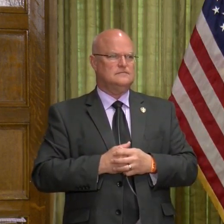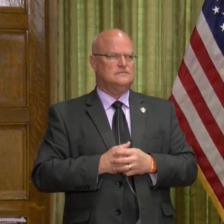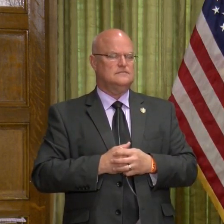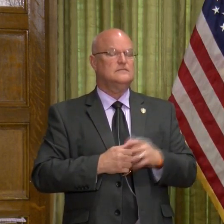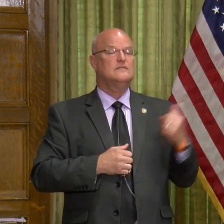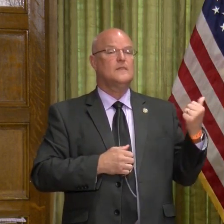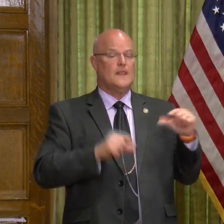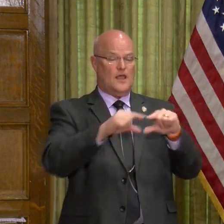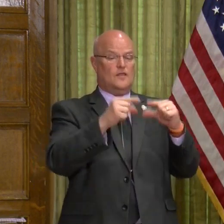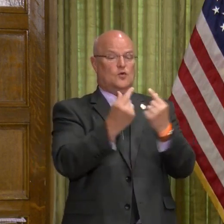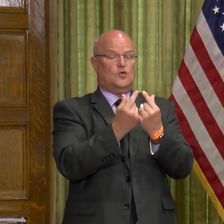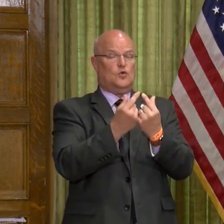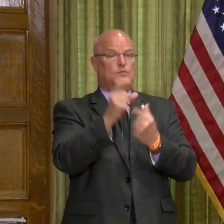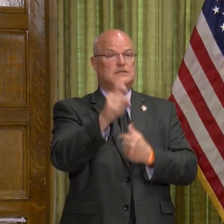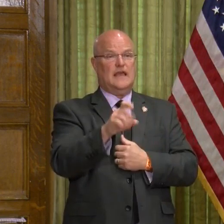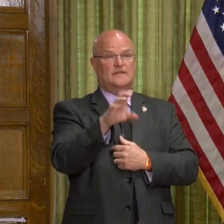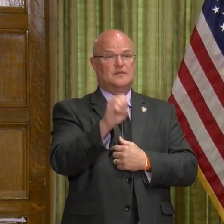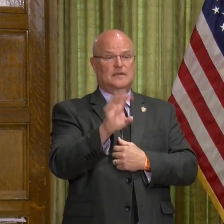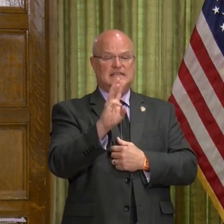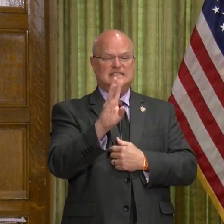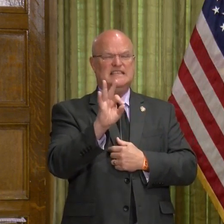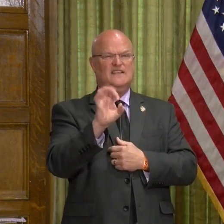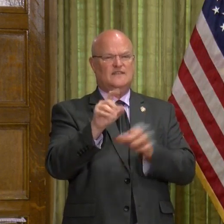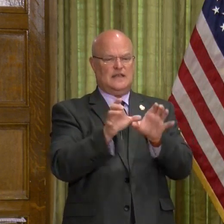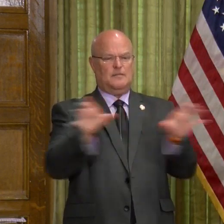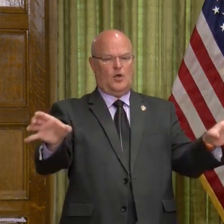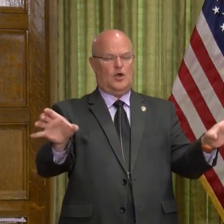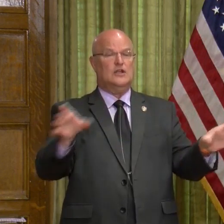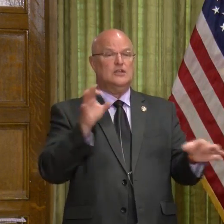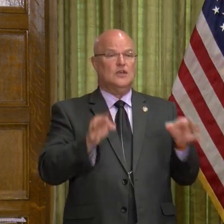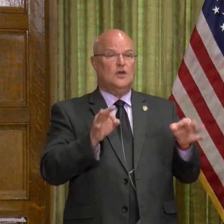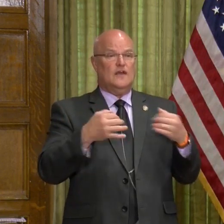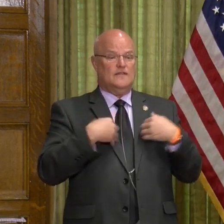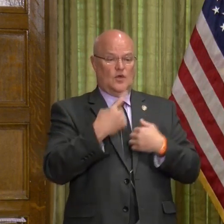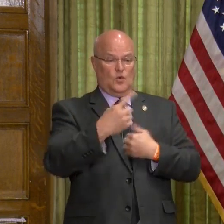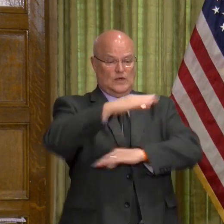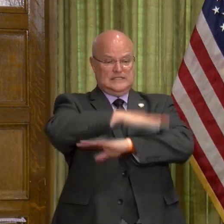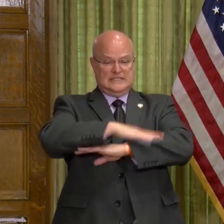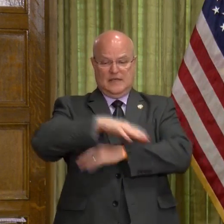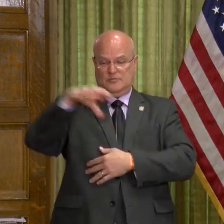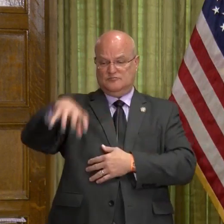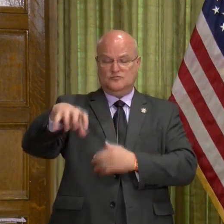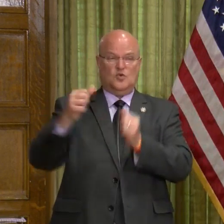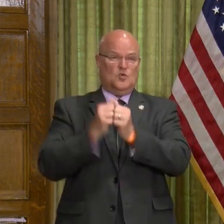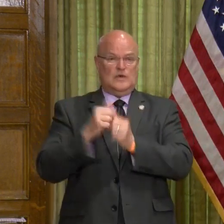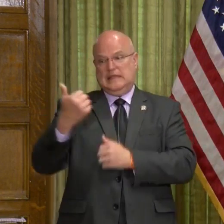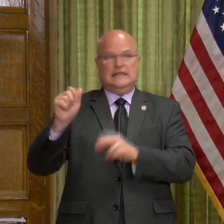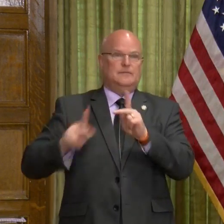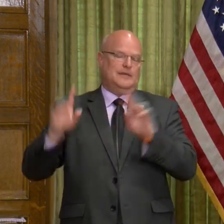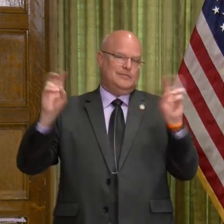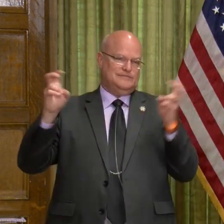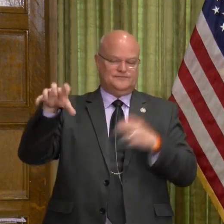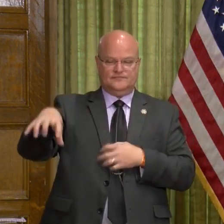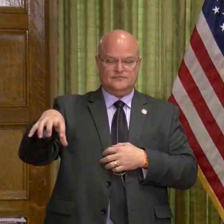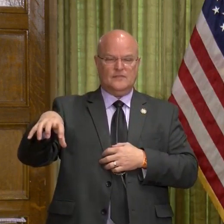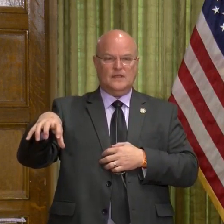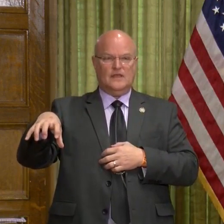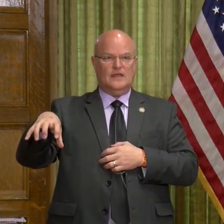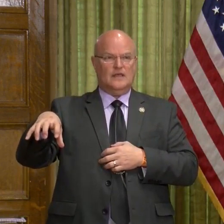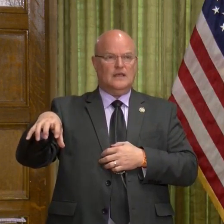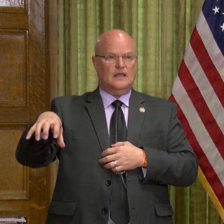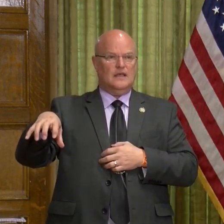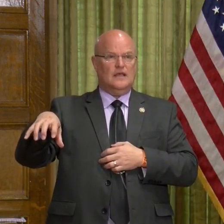The groups will have to be six feet apart. So if there's one table, say, with ten, then